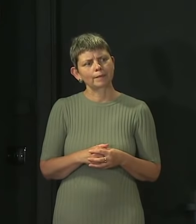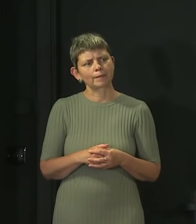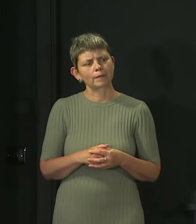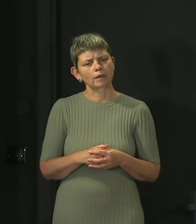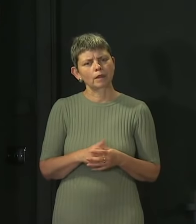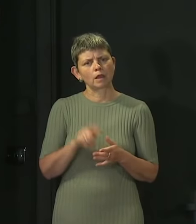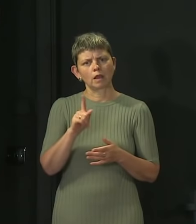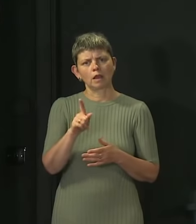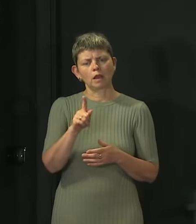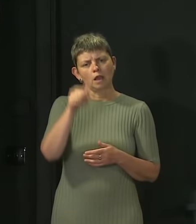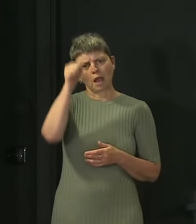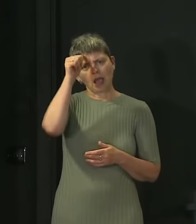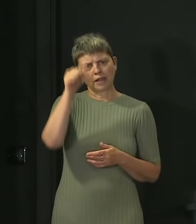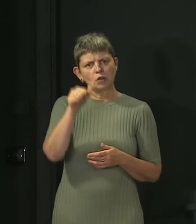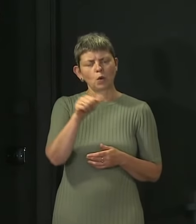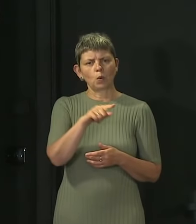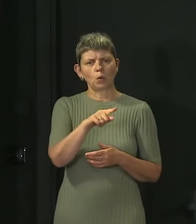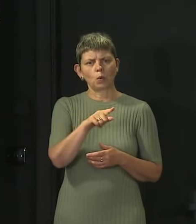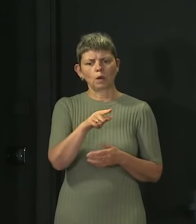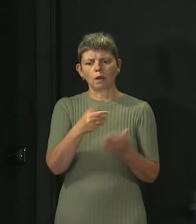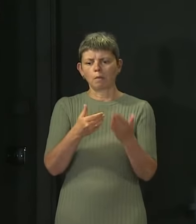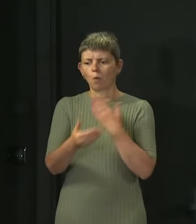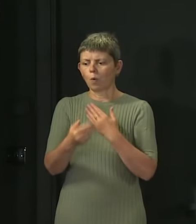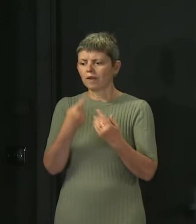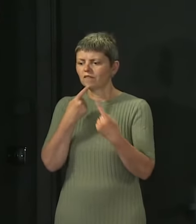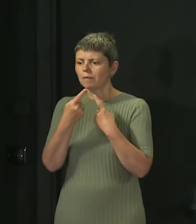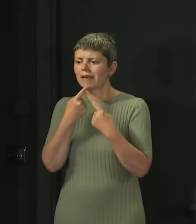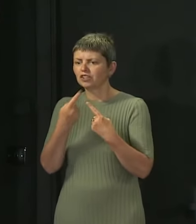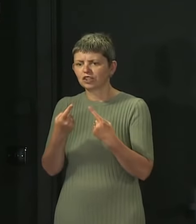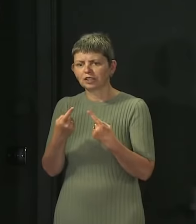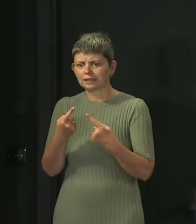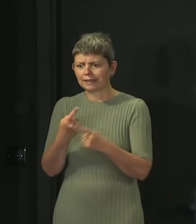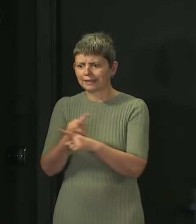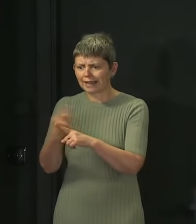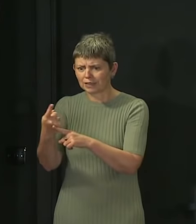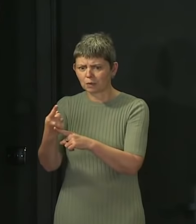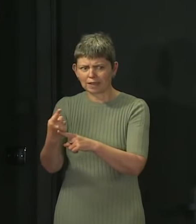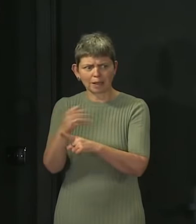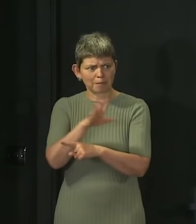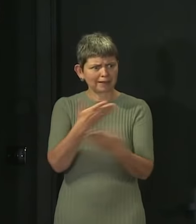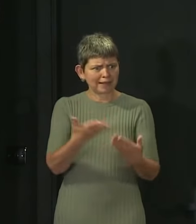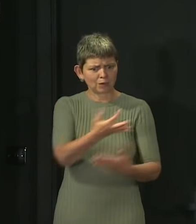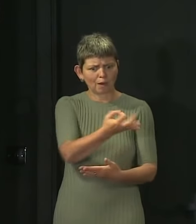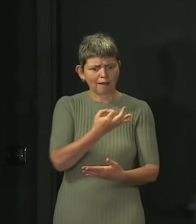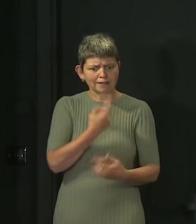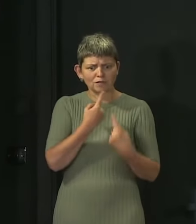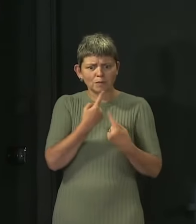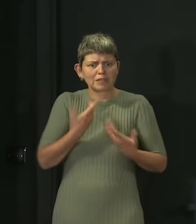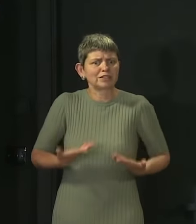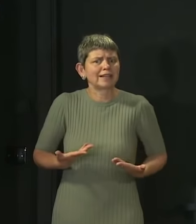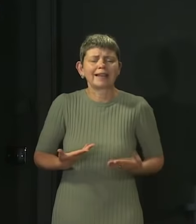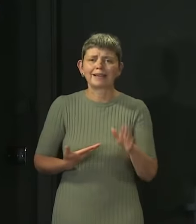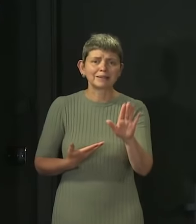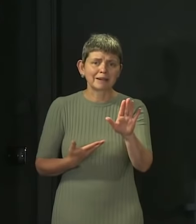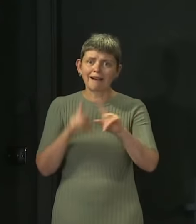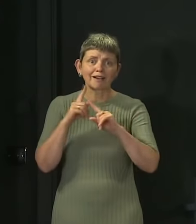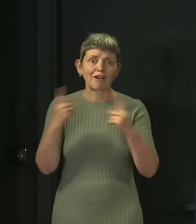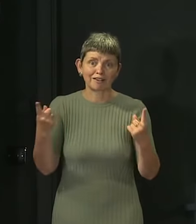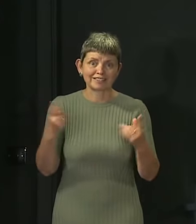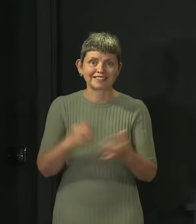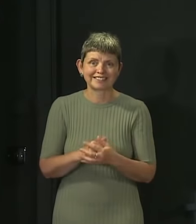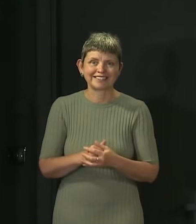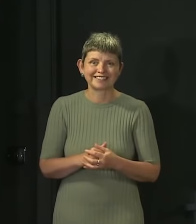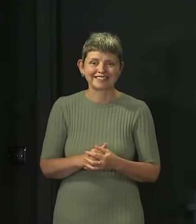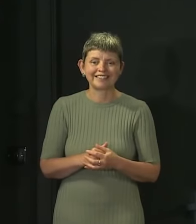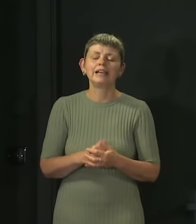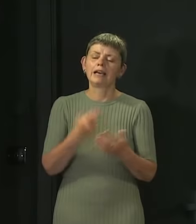out of 10 for the, I know you've said you'll give us further details next week, but can you please, please give us the further details today? I can't give, I'll